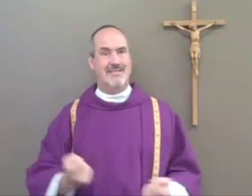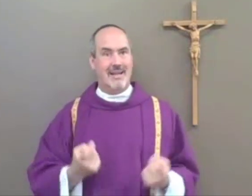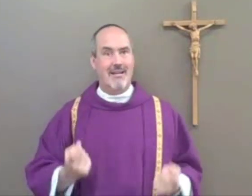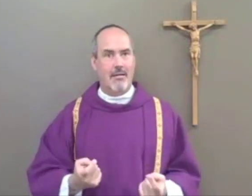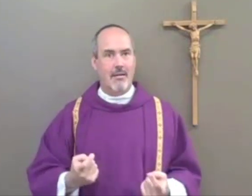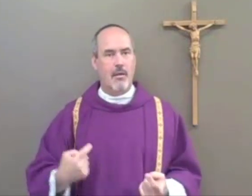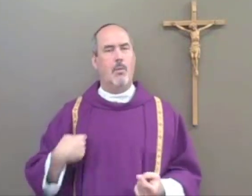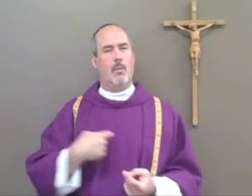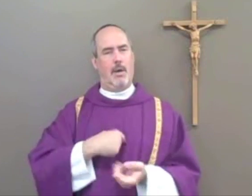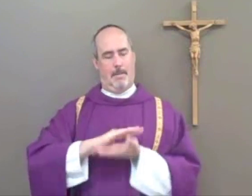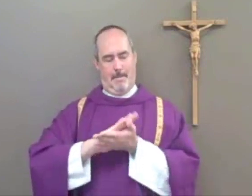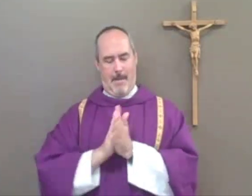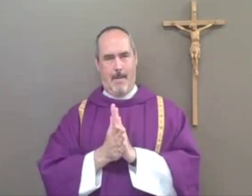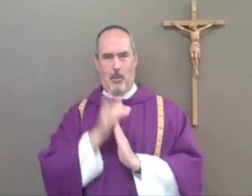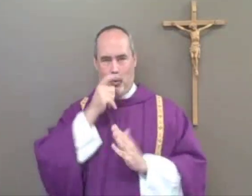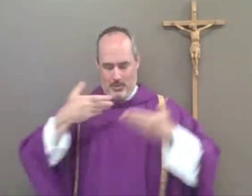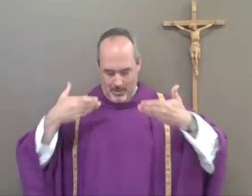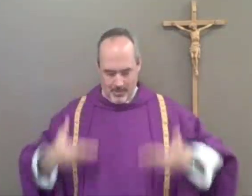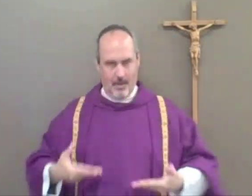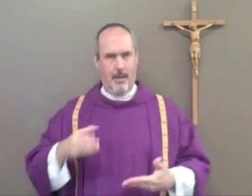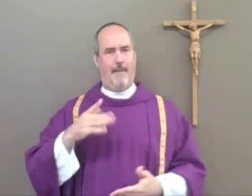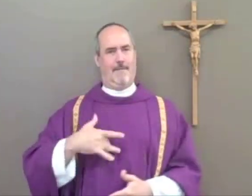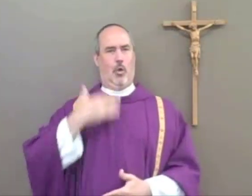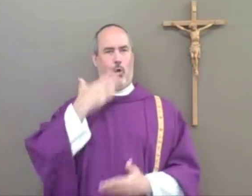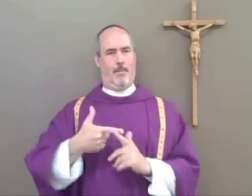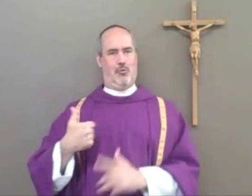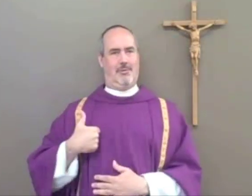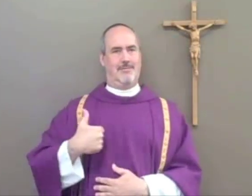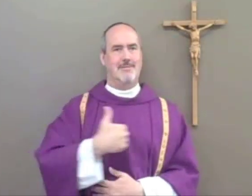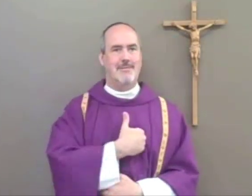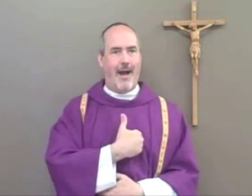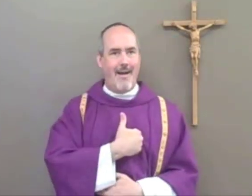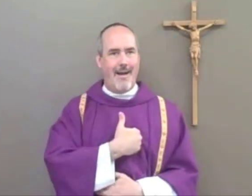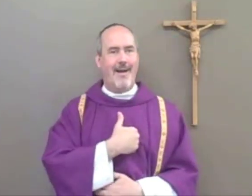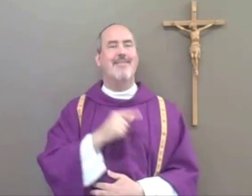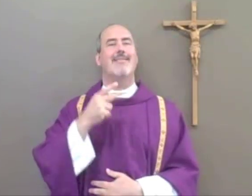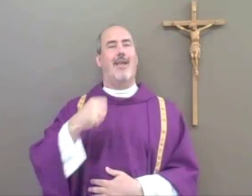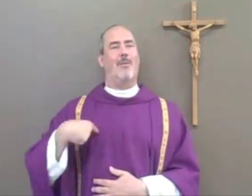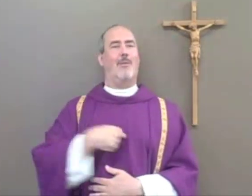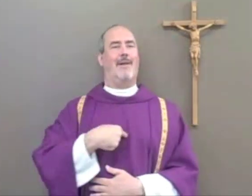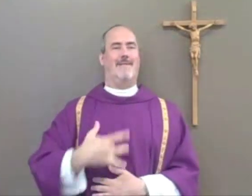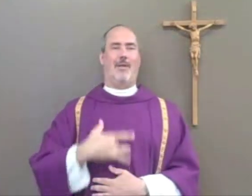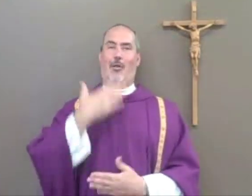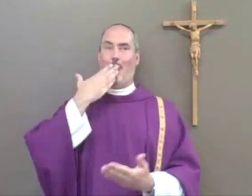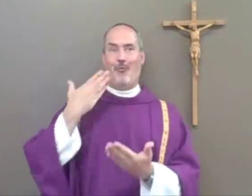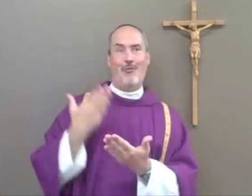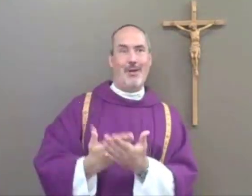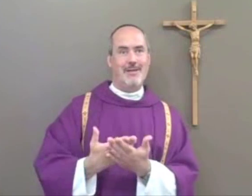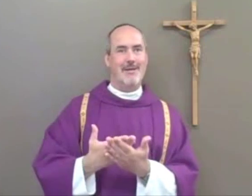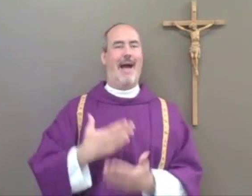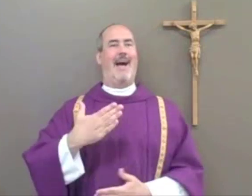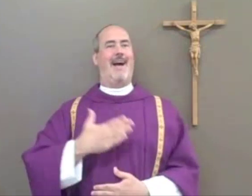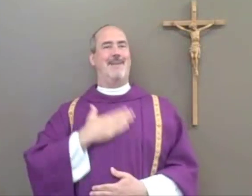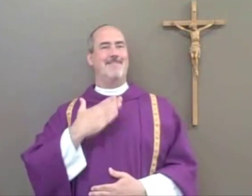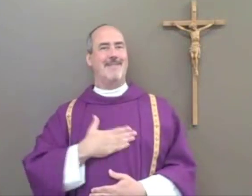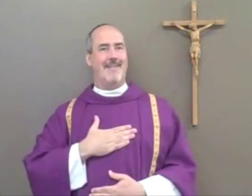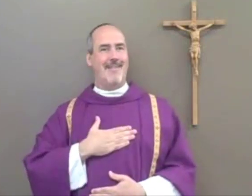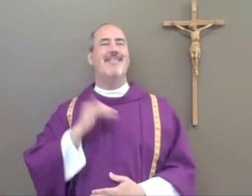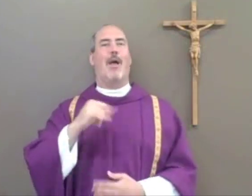us during Lent to make that break from sin, and look at who we are, and feel good about ourselves, and feel